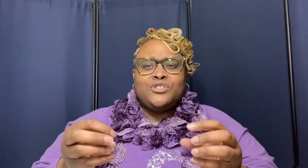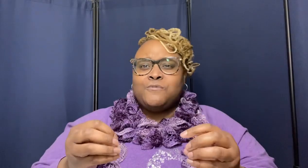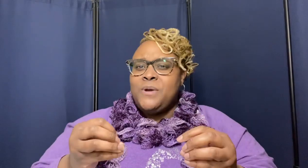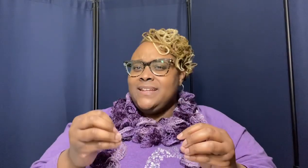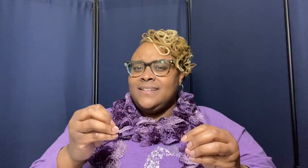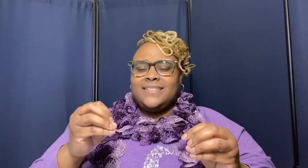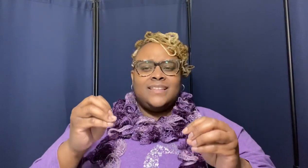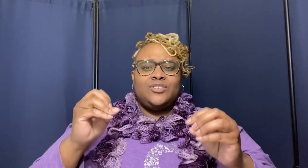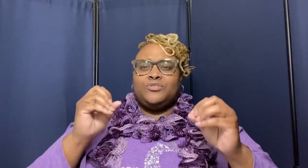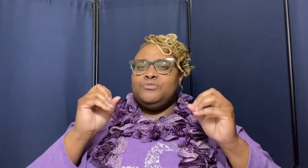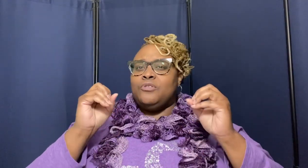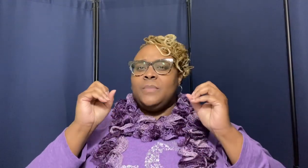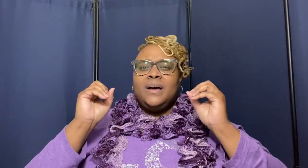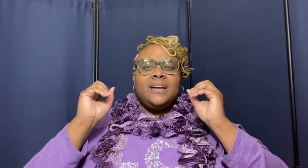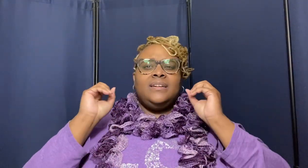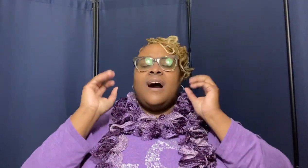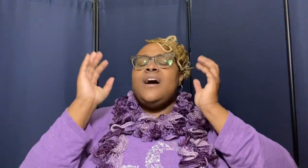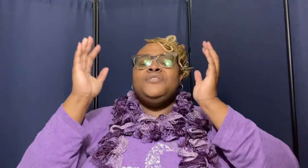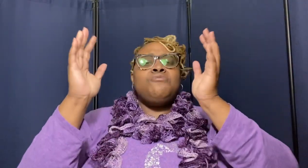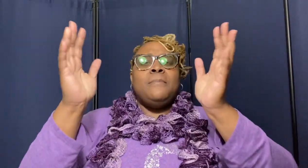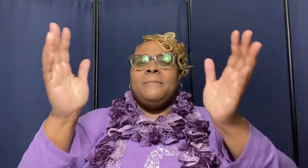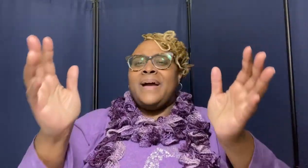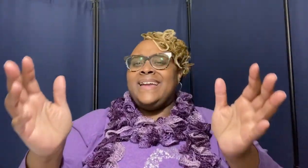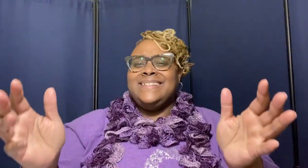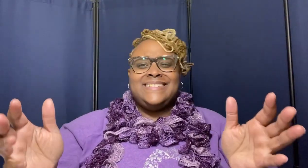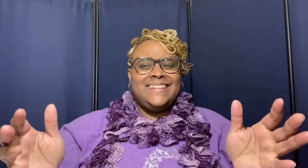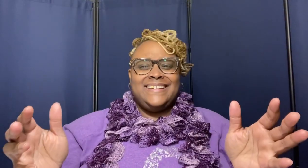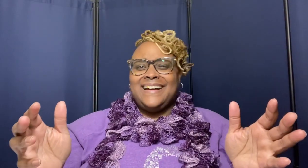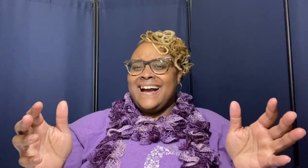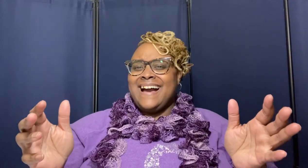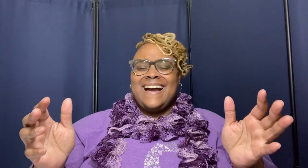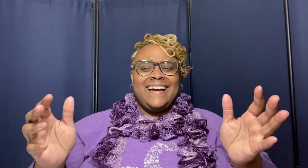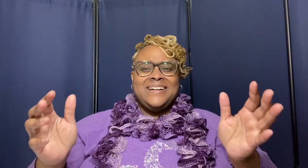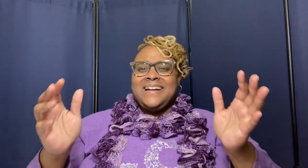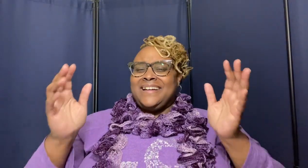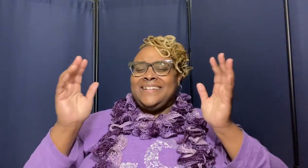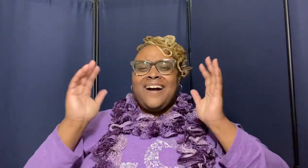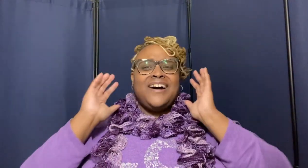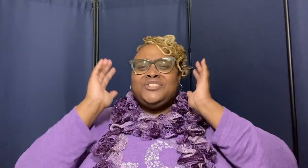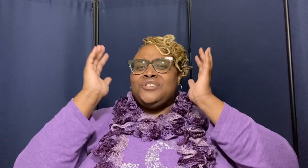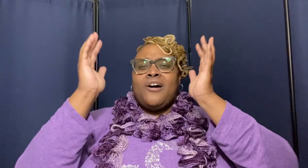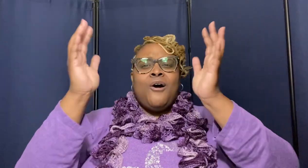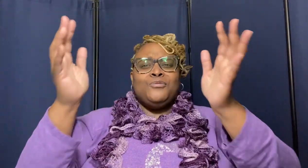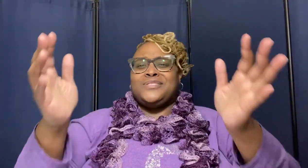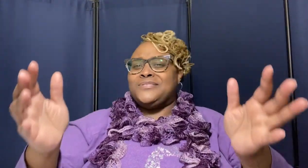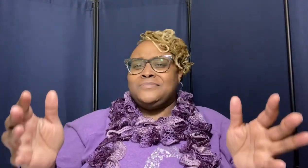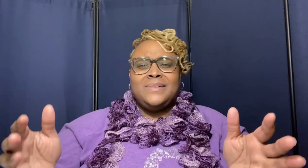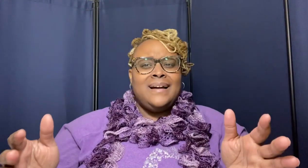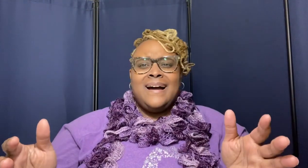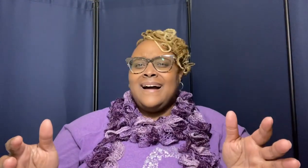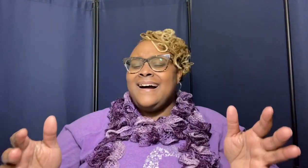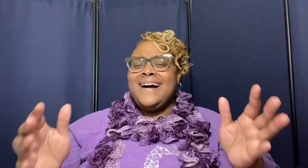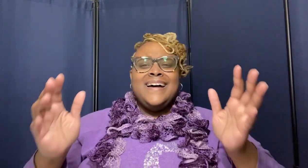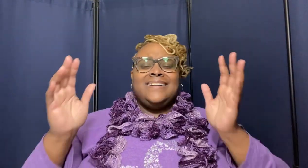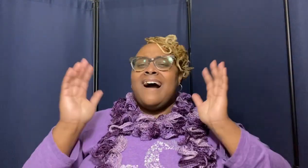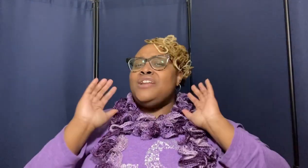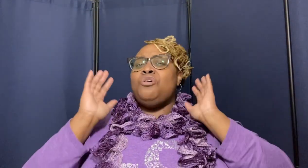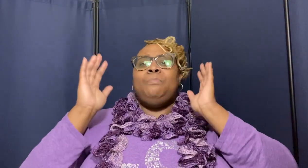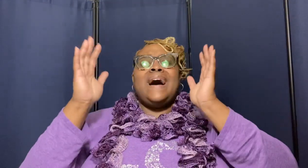sweet nothings to him god you're amazing i got you're awesome huh god nobody